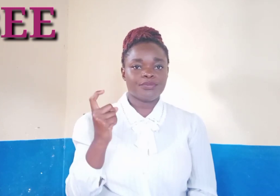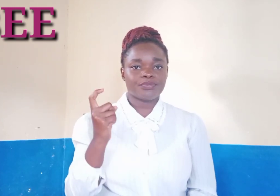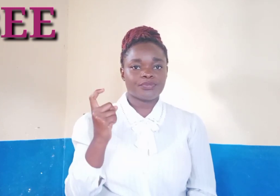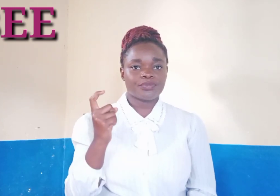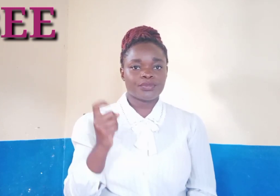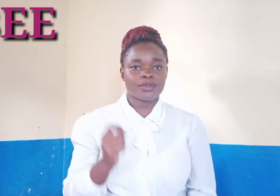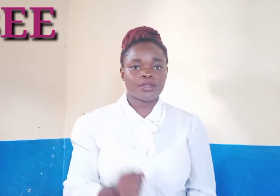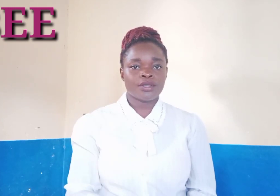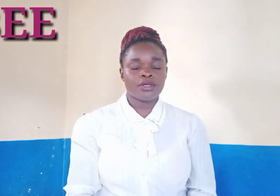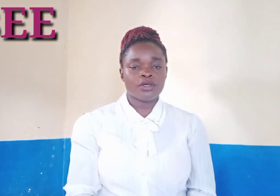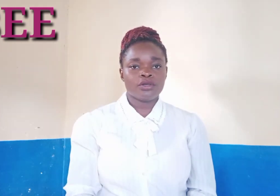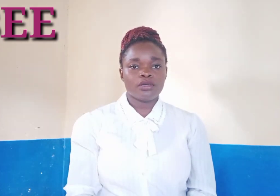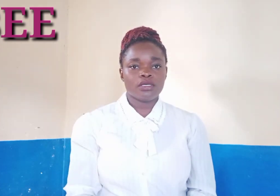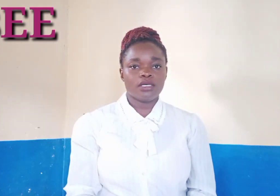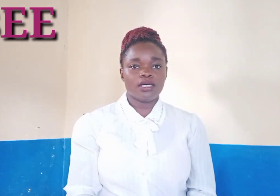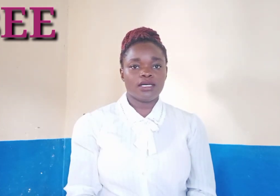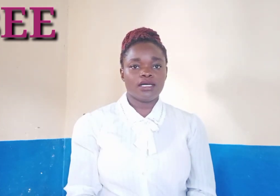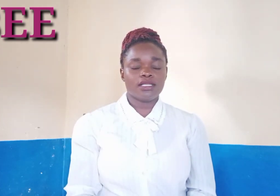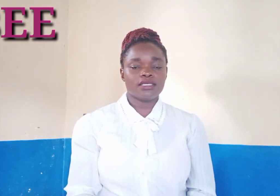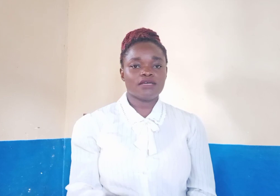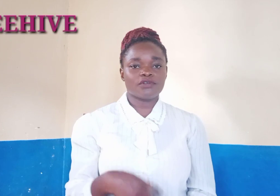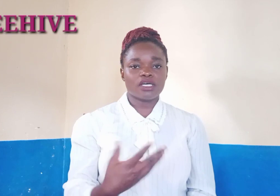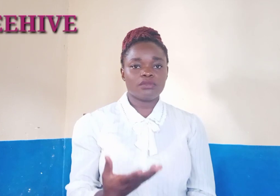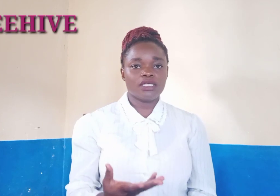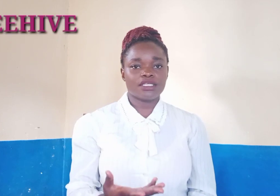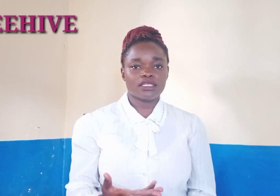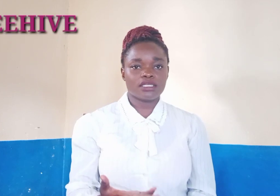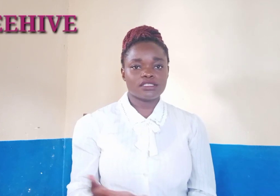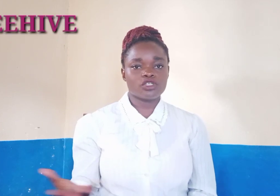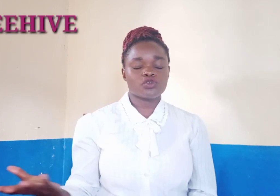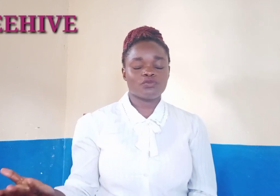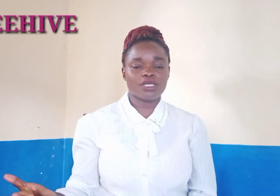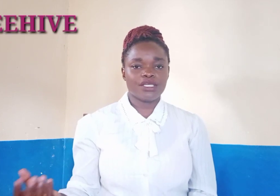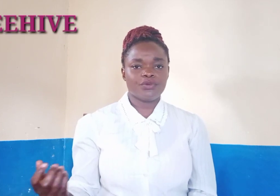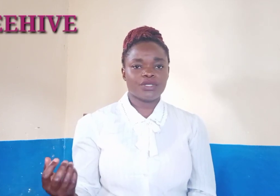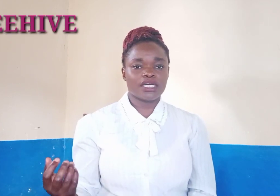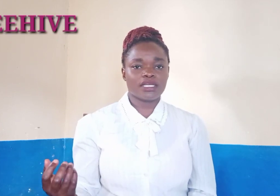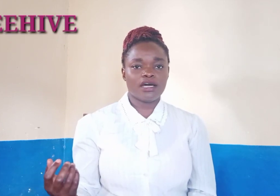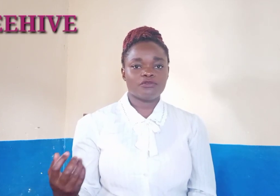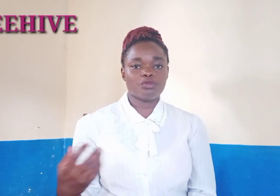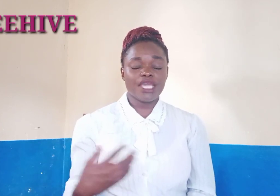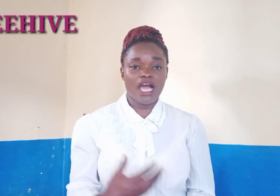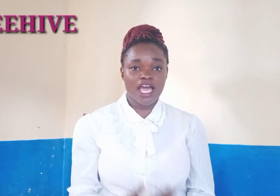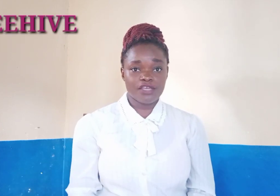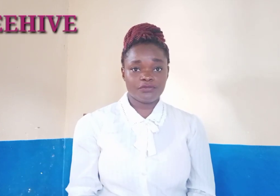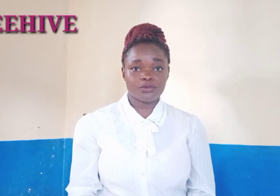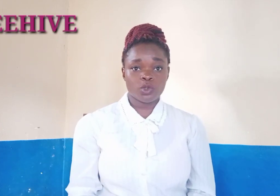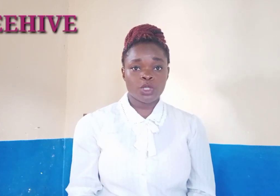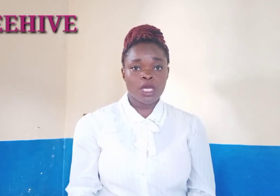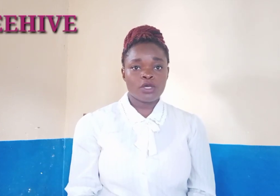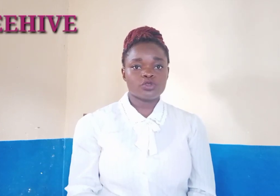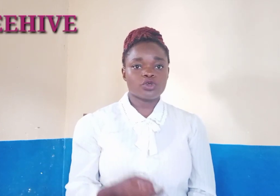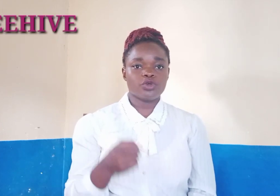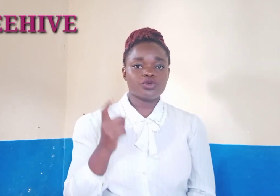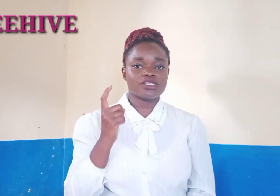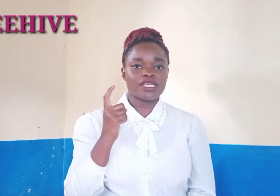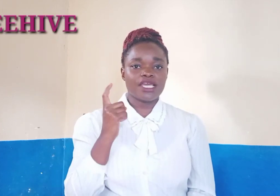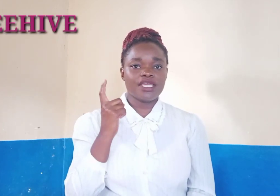the other vocabulary related to b you can have beehive so you say